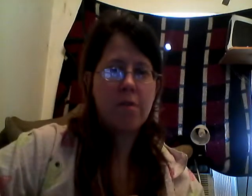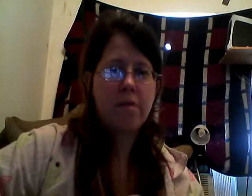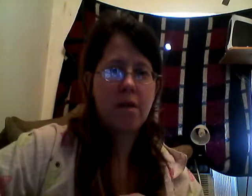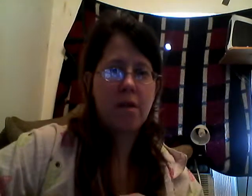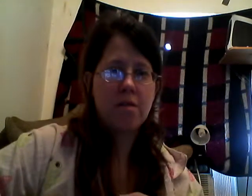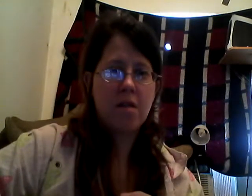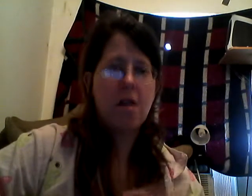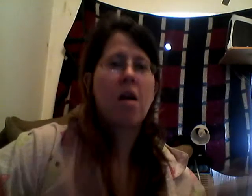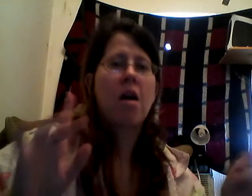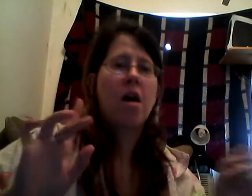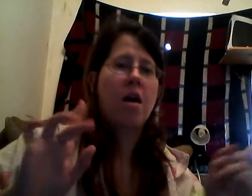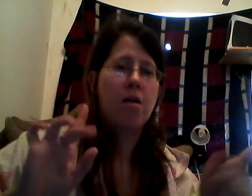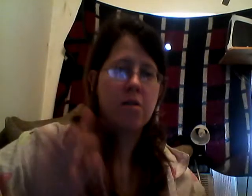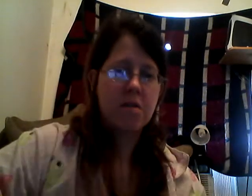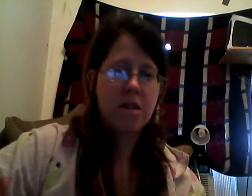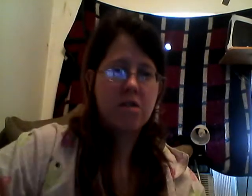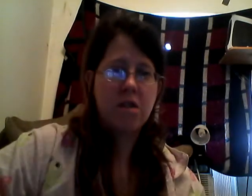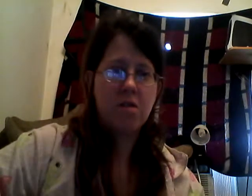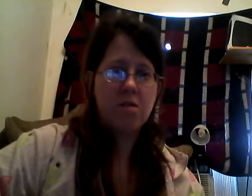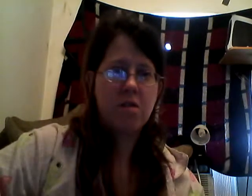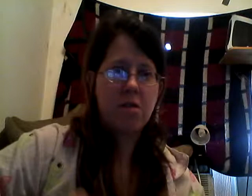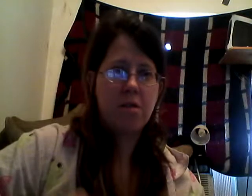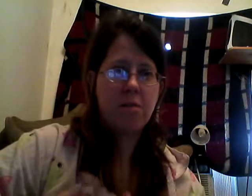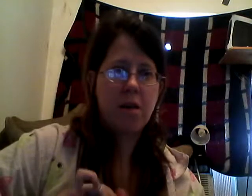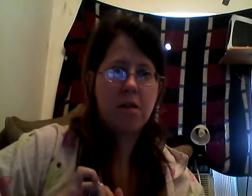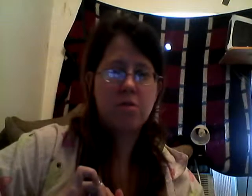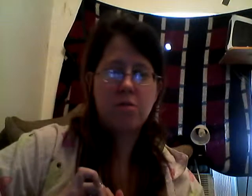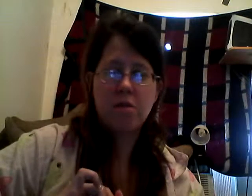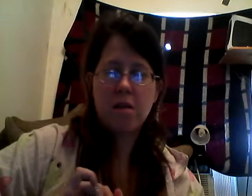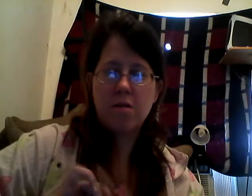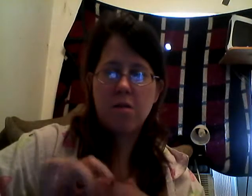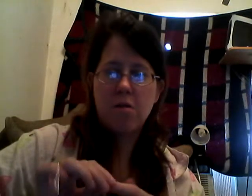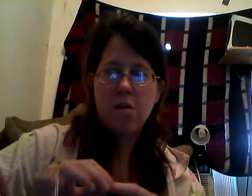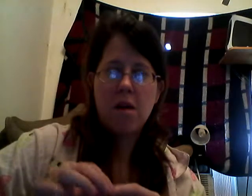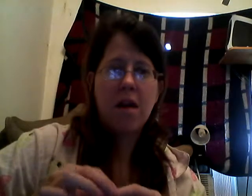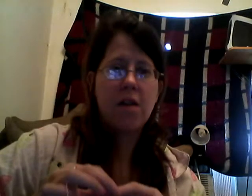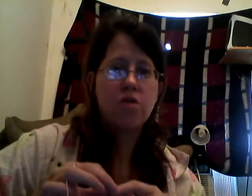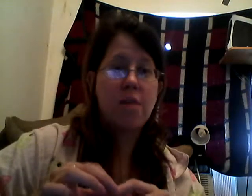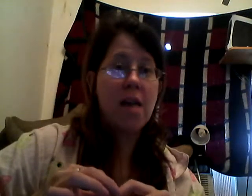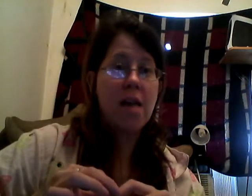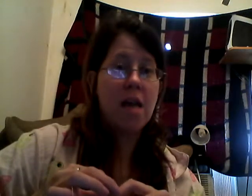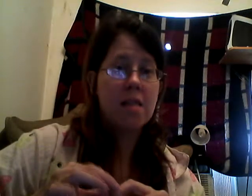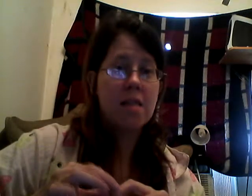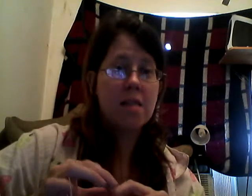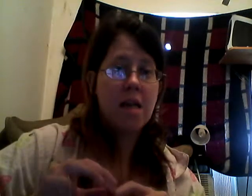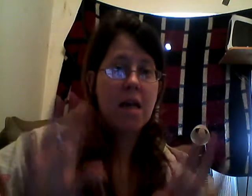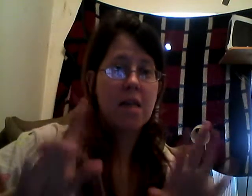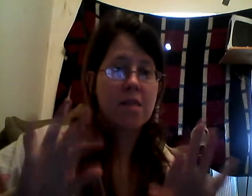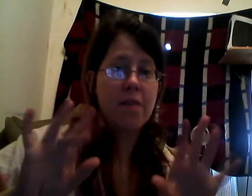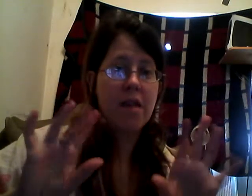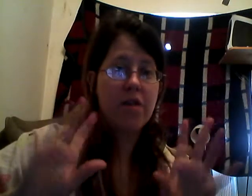fiancé. Six years will be on Tuesday, so, I've got to do my nails. It's a big issue.